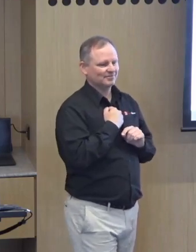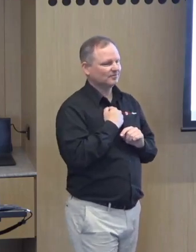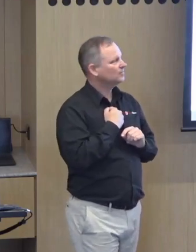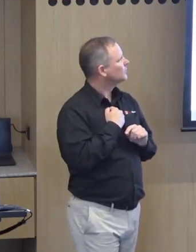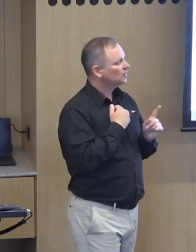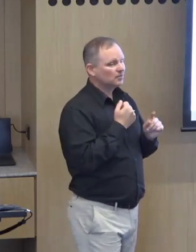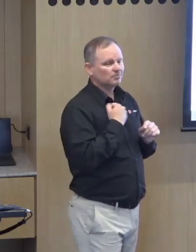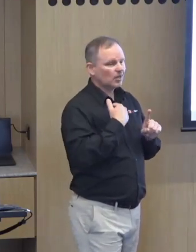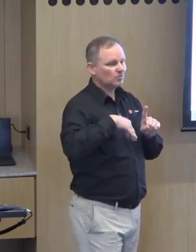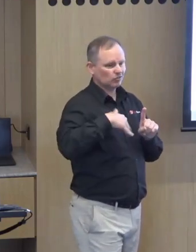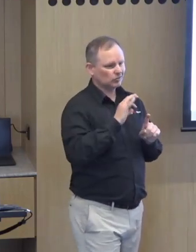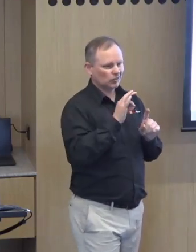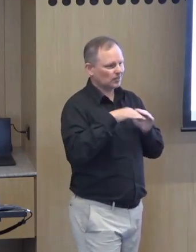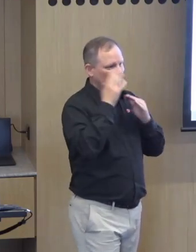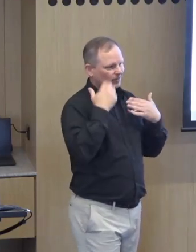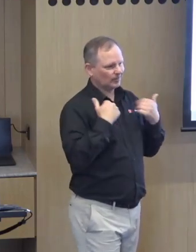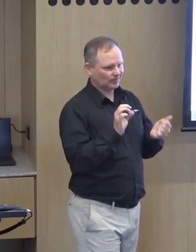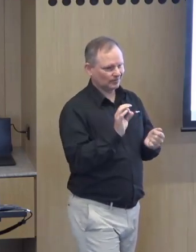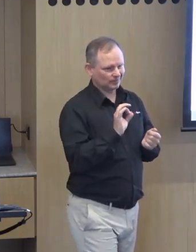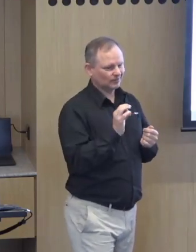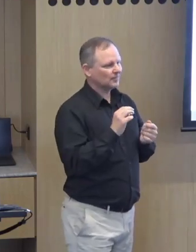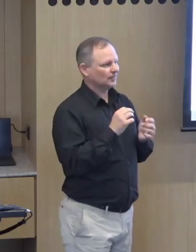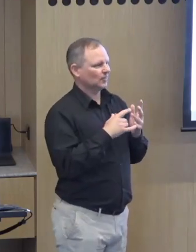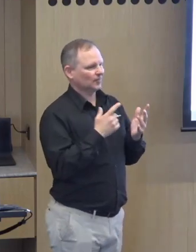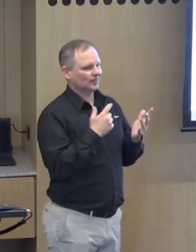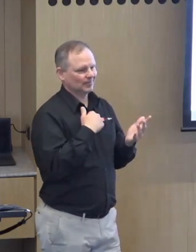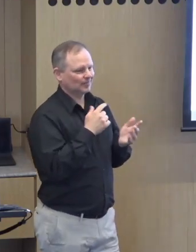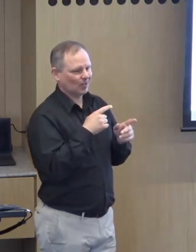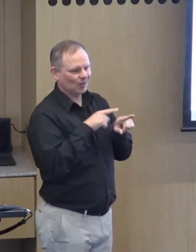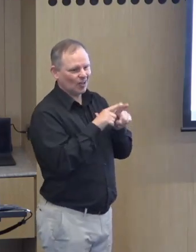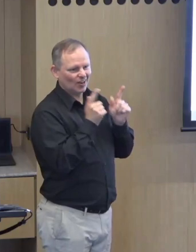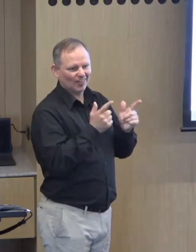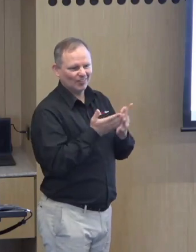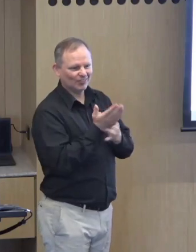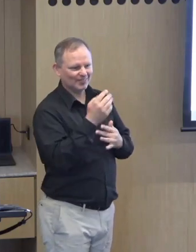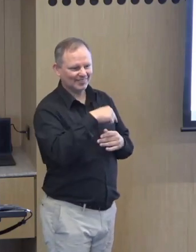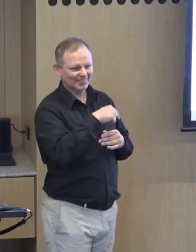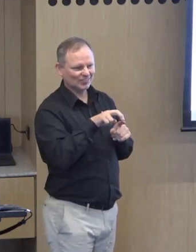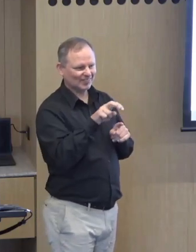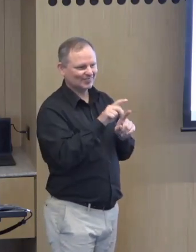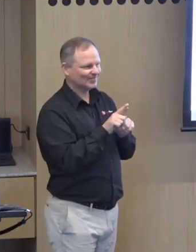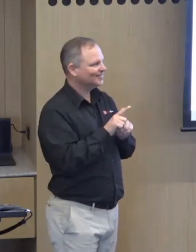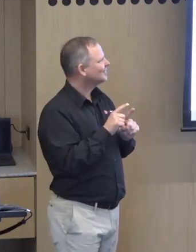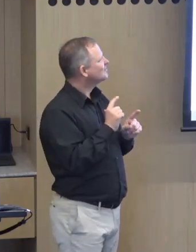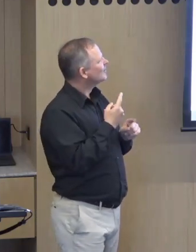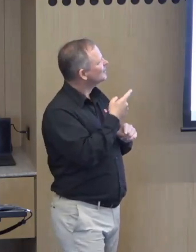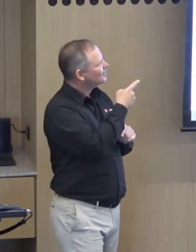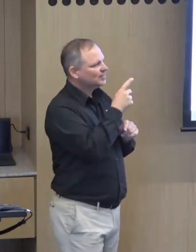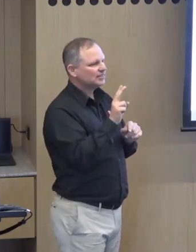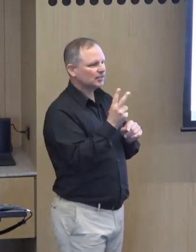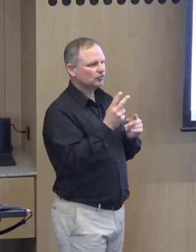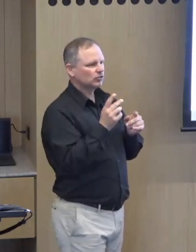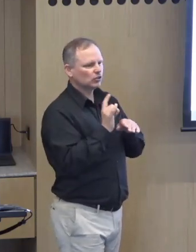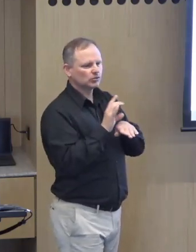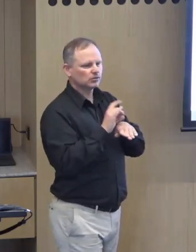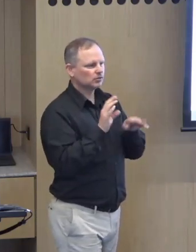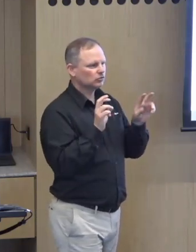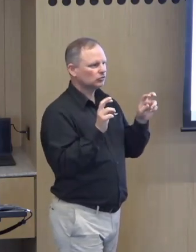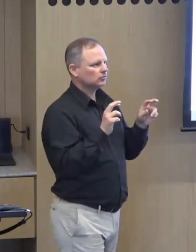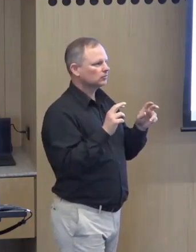service will be necessary. My mental um sorry my experience isn't in the mental health space so I've actually learned quite a lot through this journey as well but a